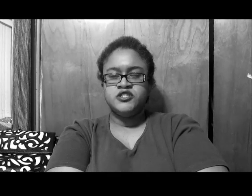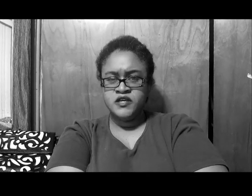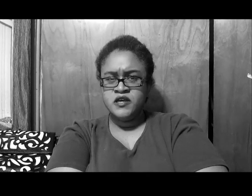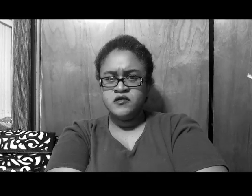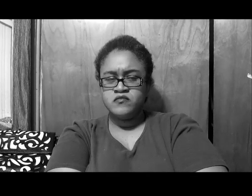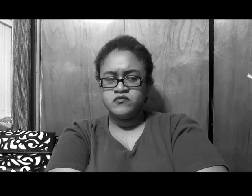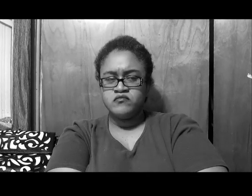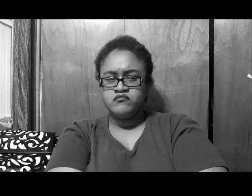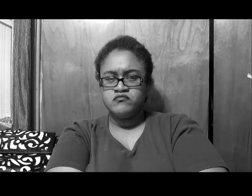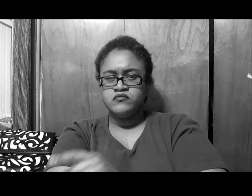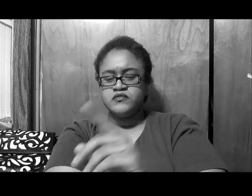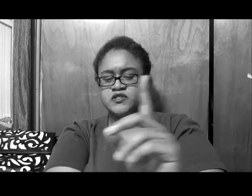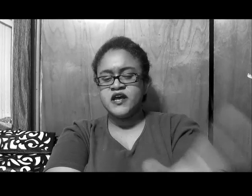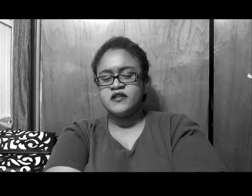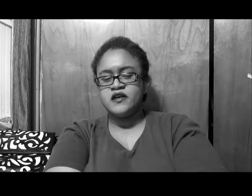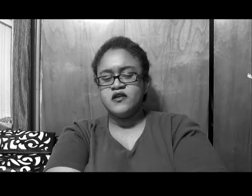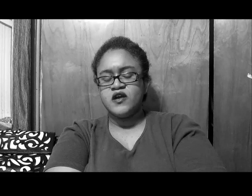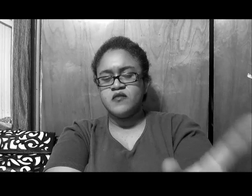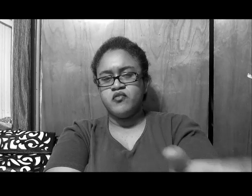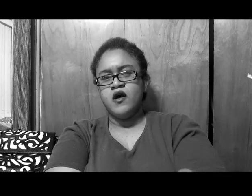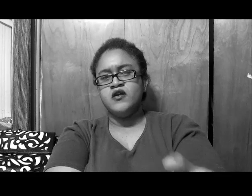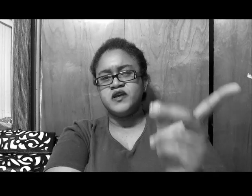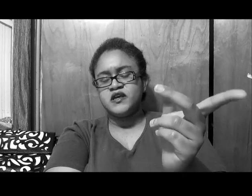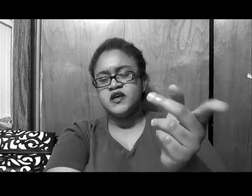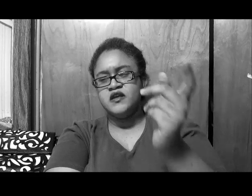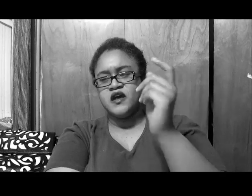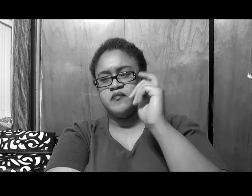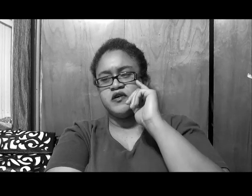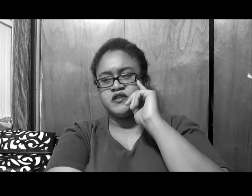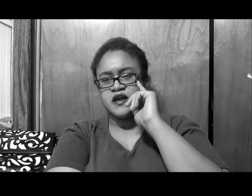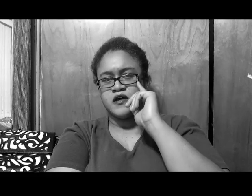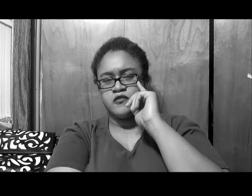she sat there, and brought up that Kenya had put down,